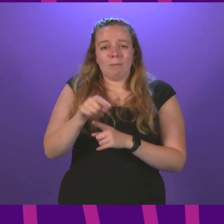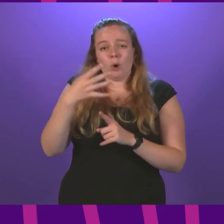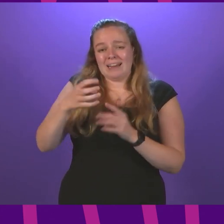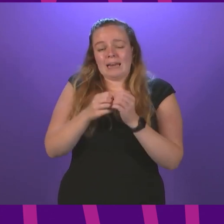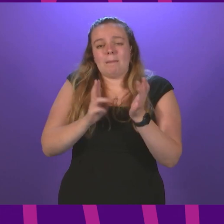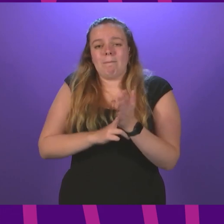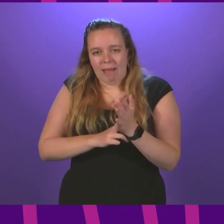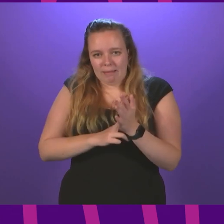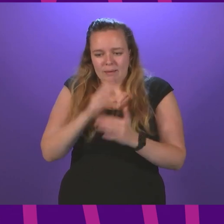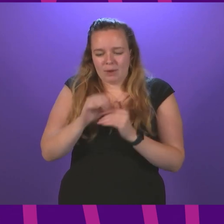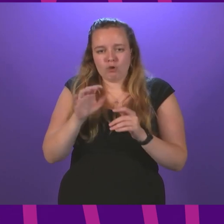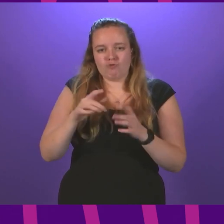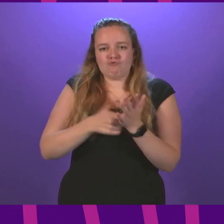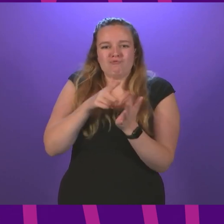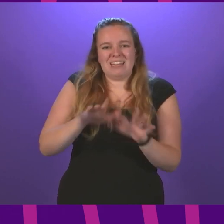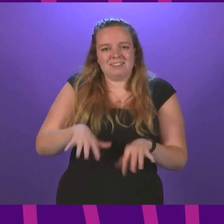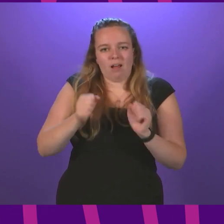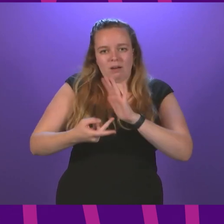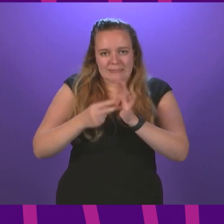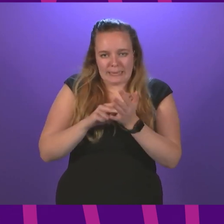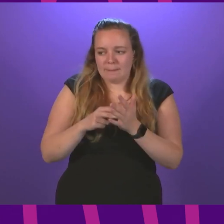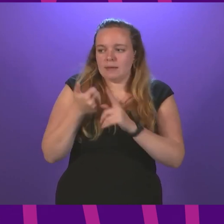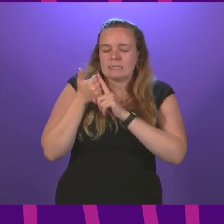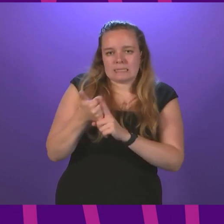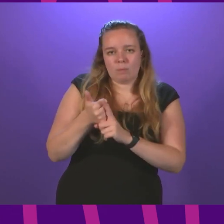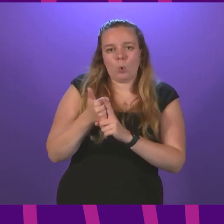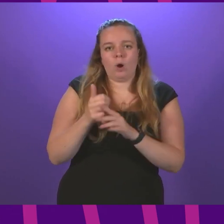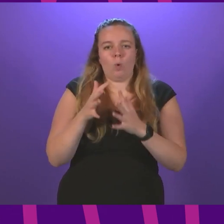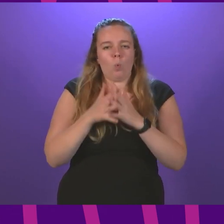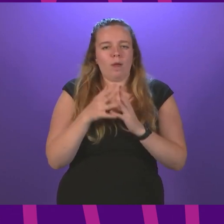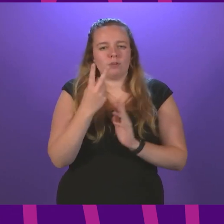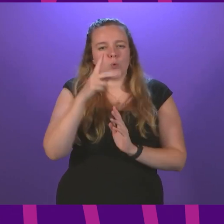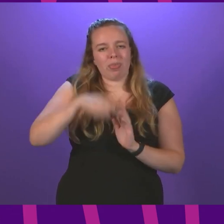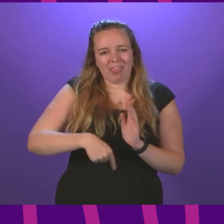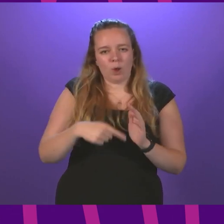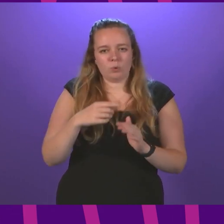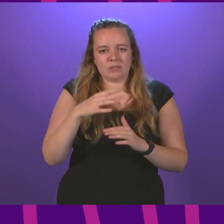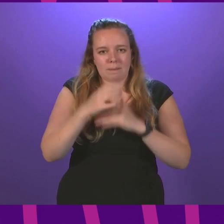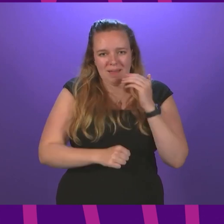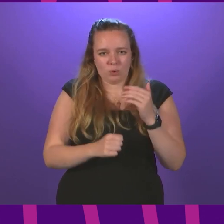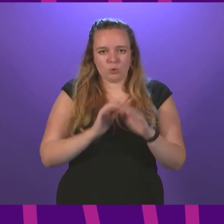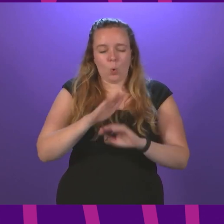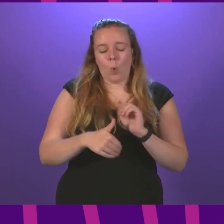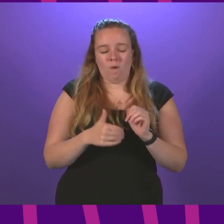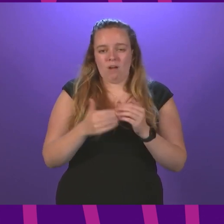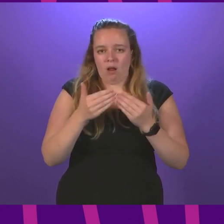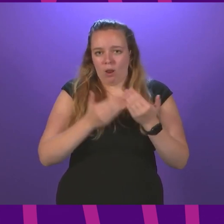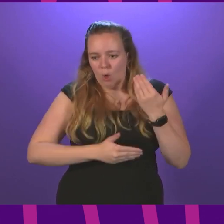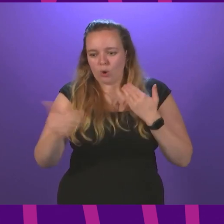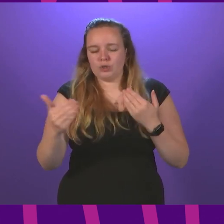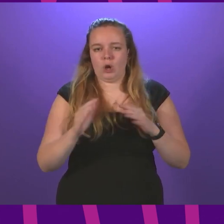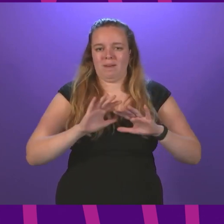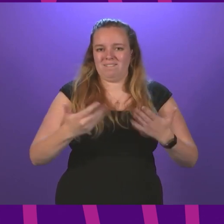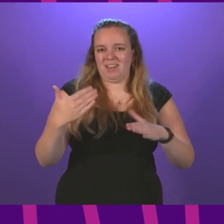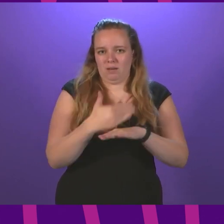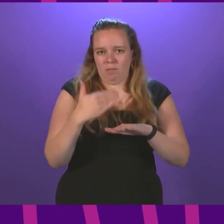billion restart scheme, providing support worth around £2,000 to over 1 million long-term unemployed people in